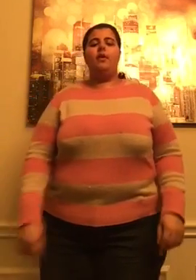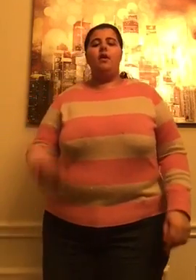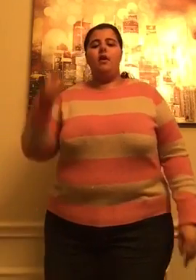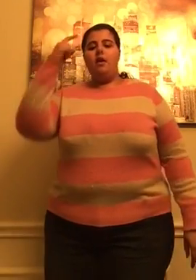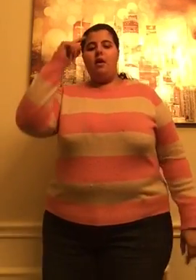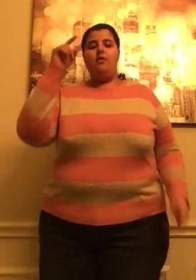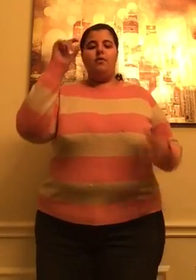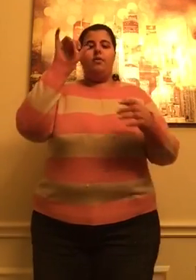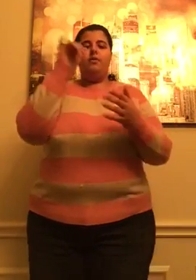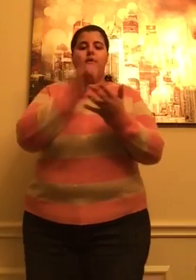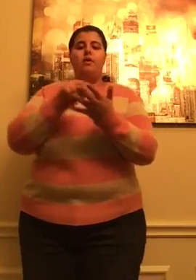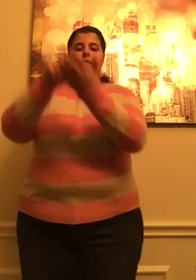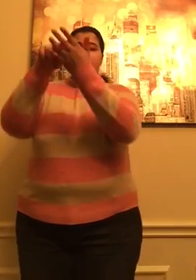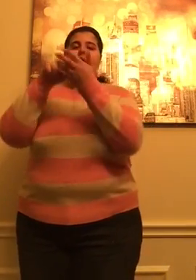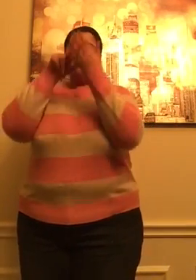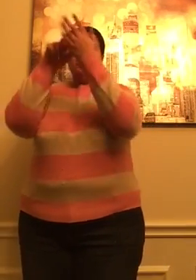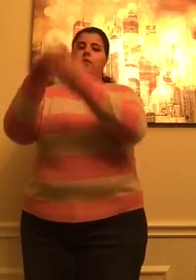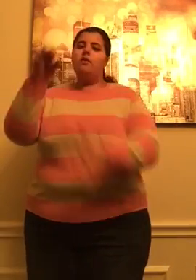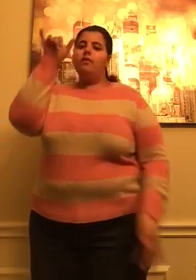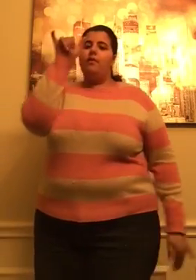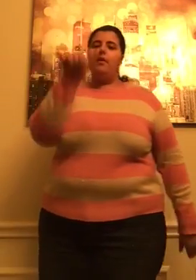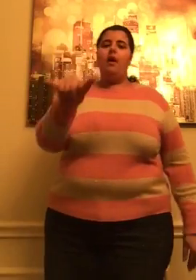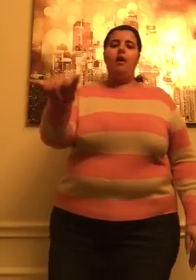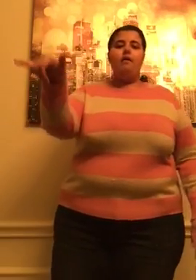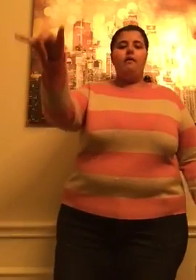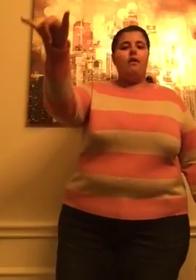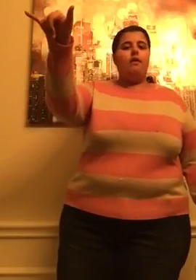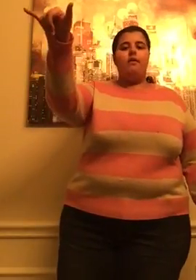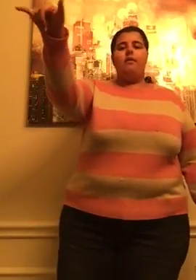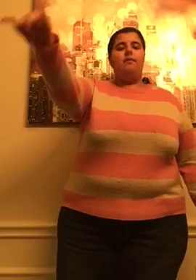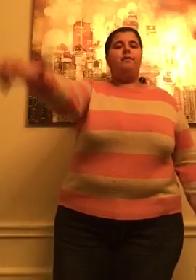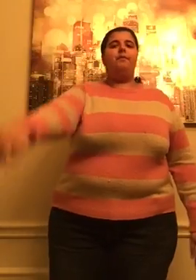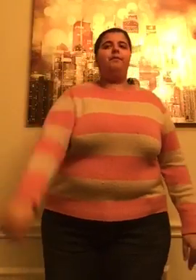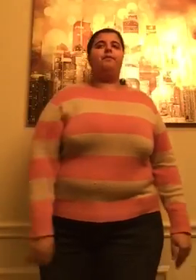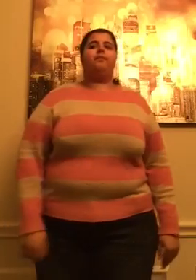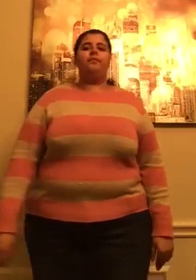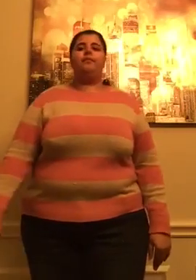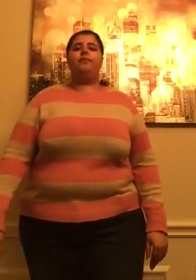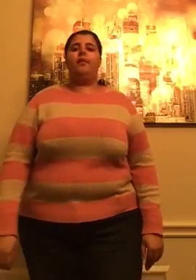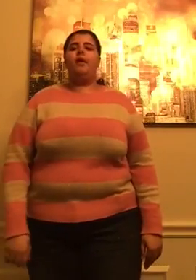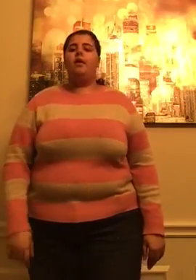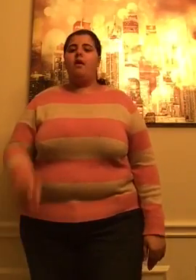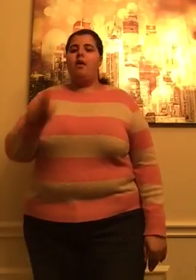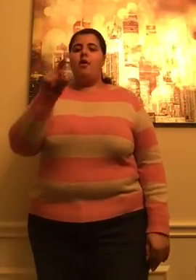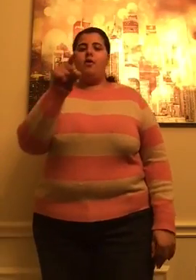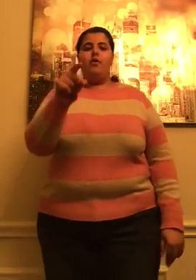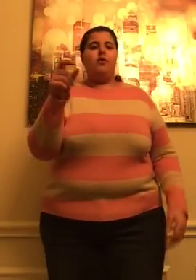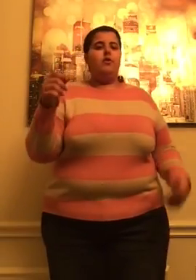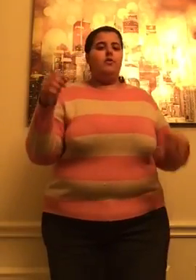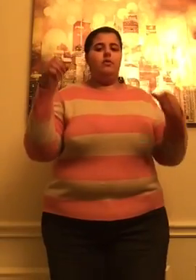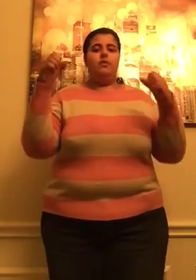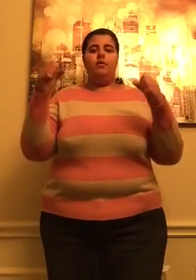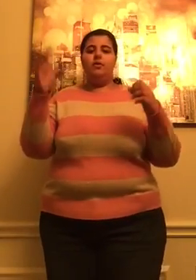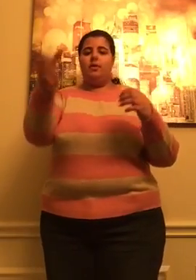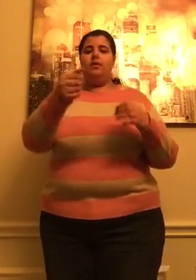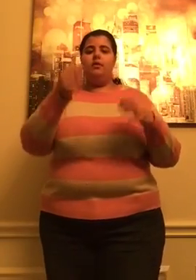I would stand by you forever. Oh, you can